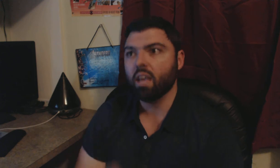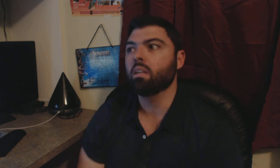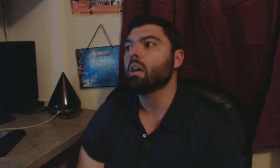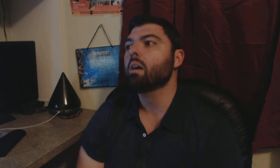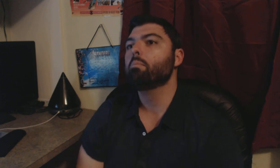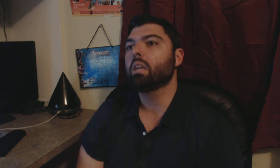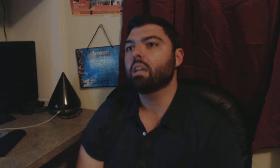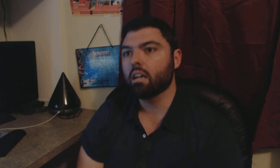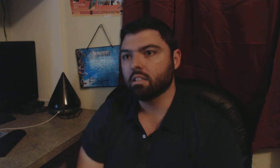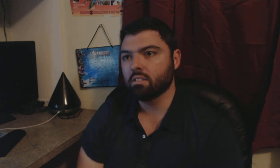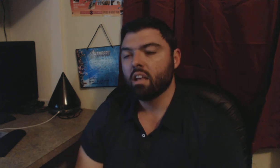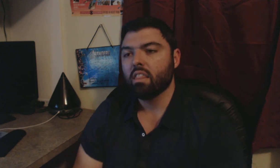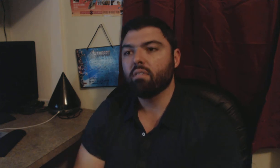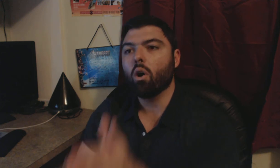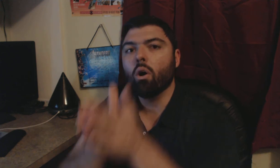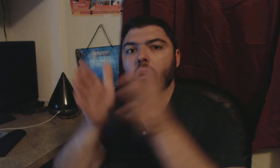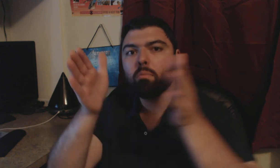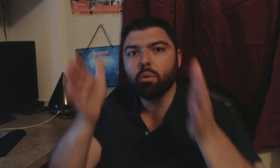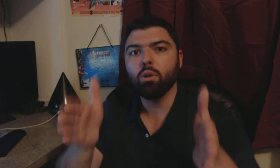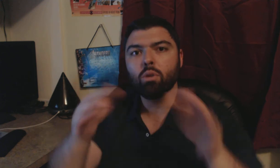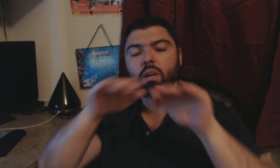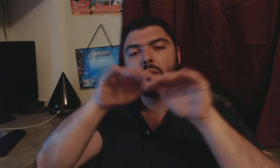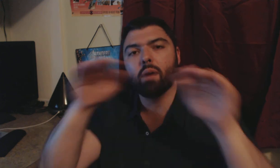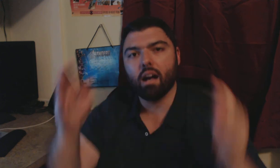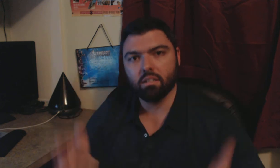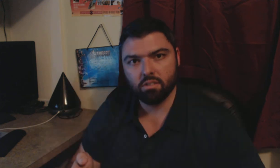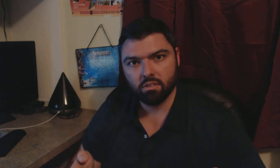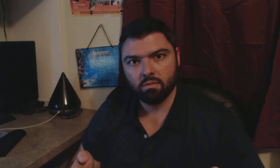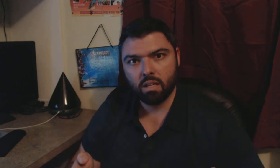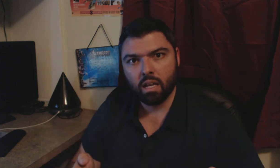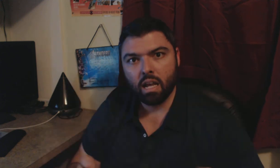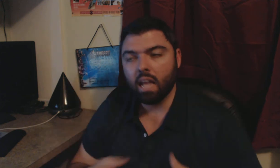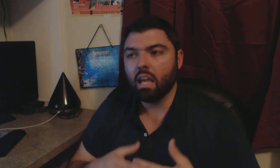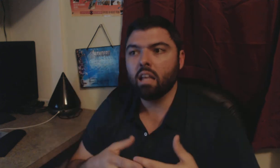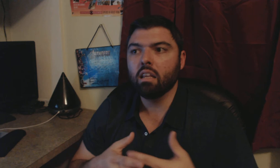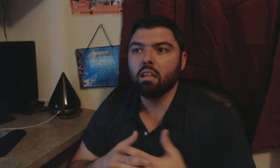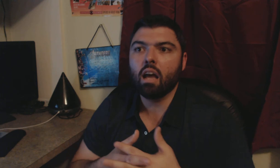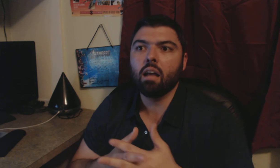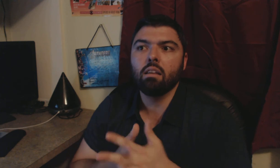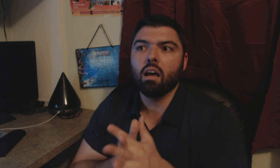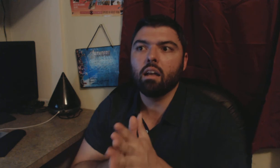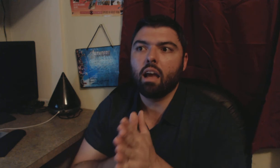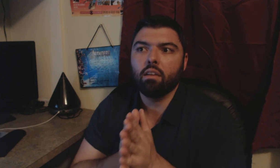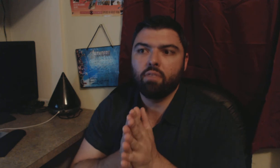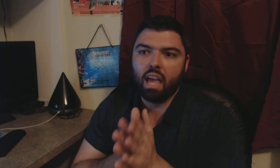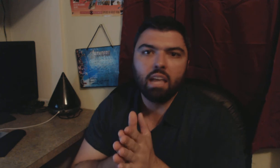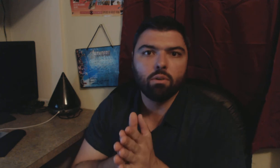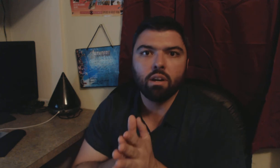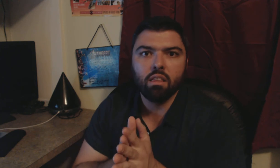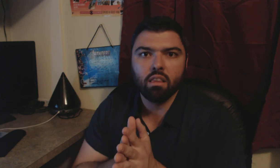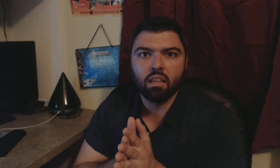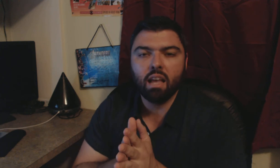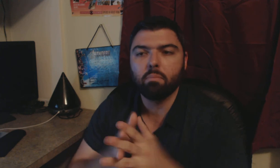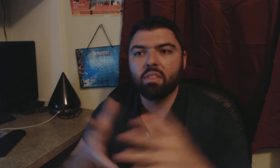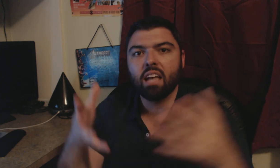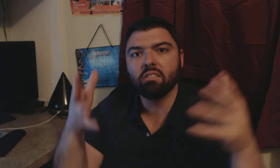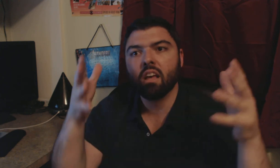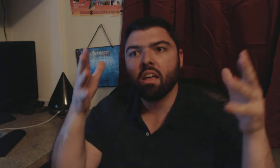family because they've already put you in a box and and not not out of hate or anything like that but that's